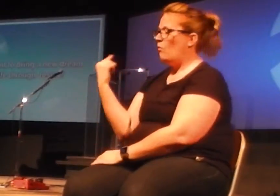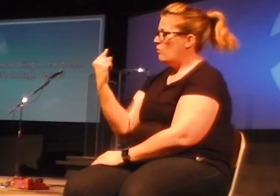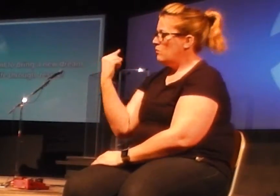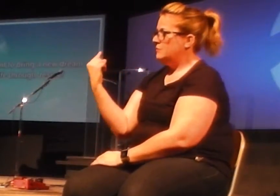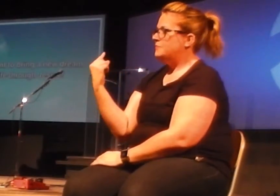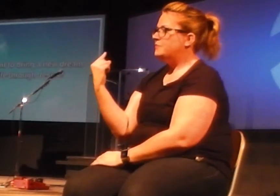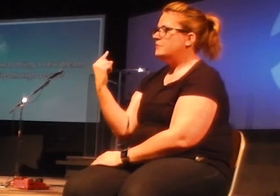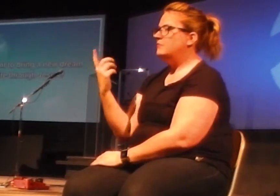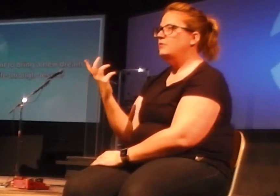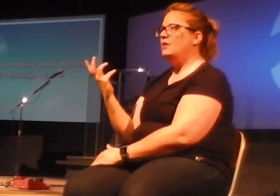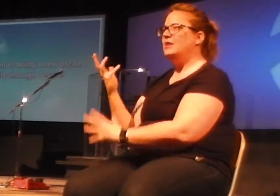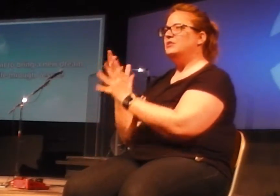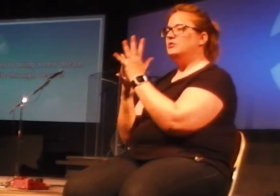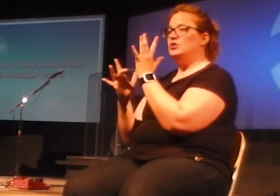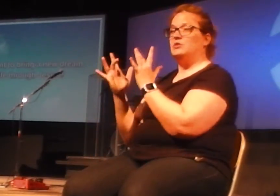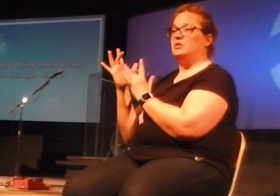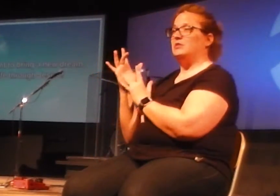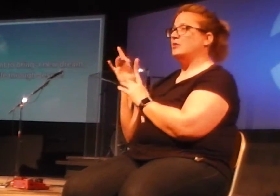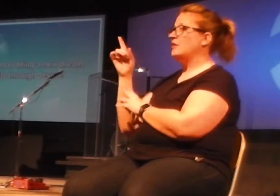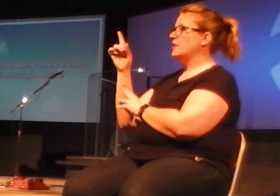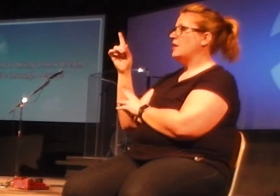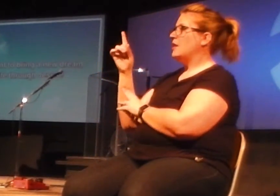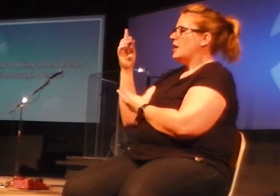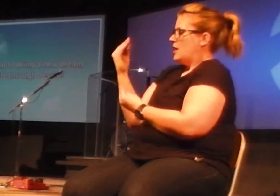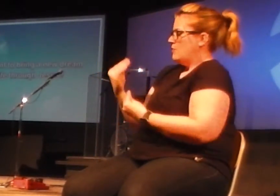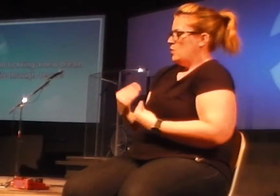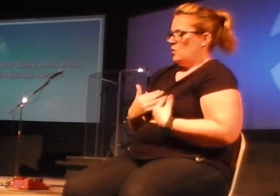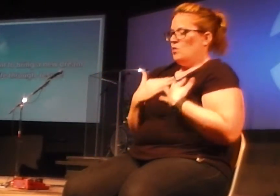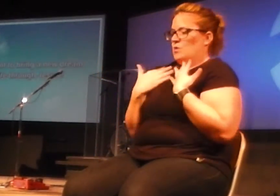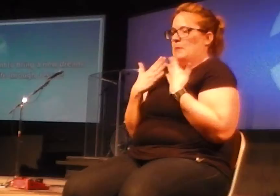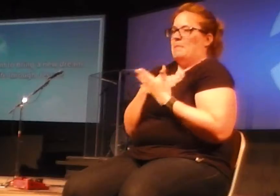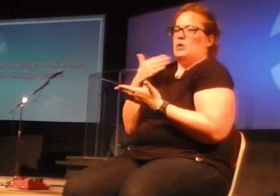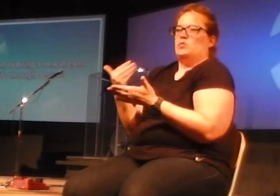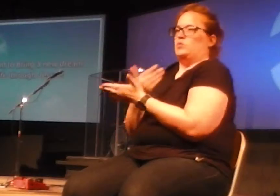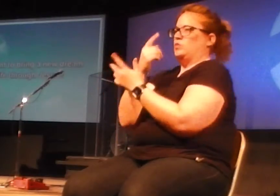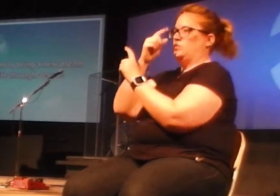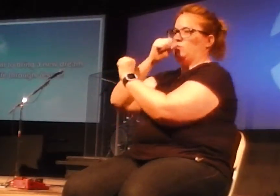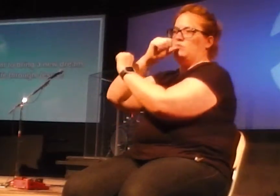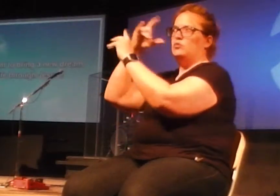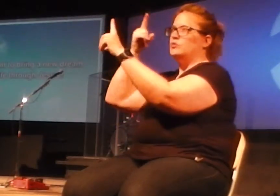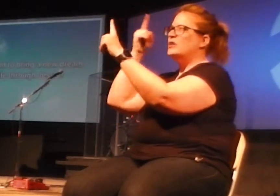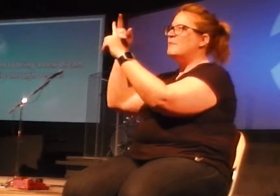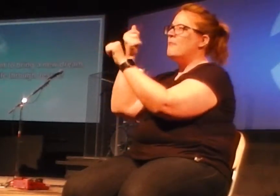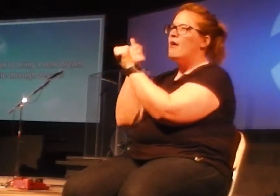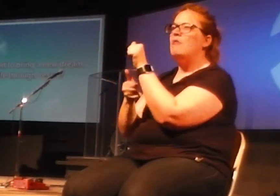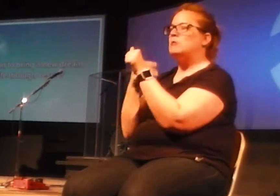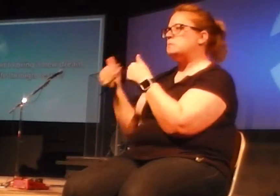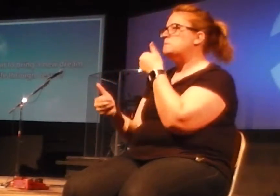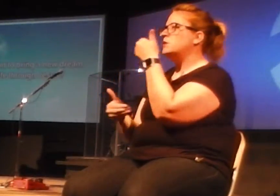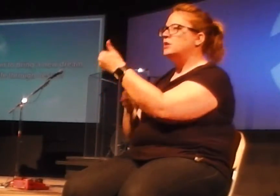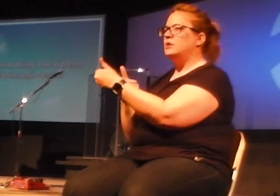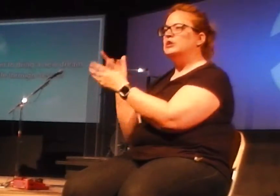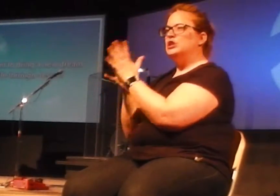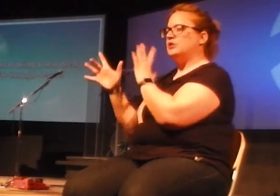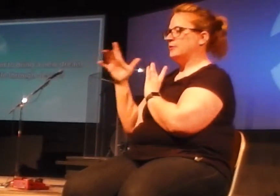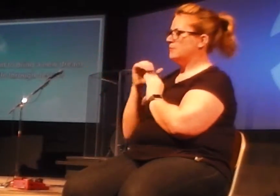He's brought the new dream from our life every step of the way. More recently,